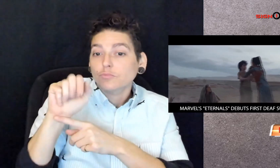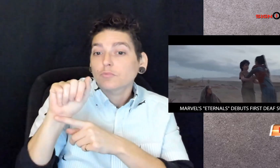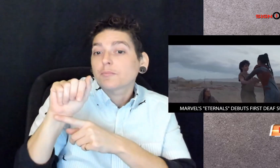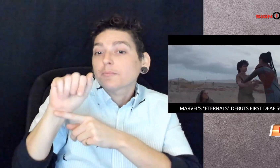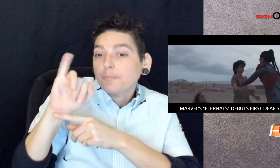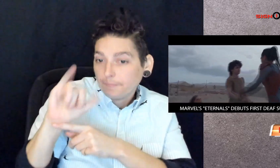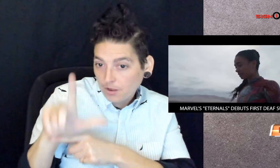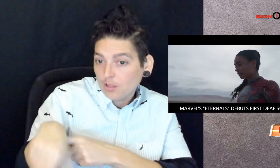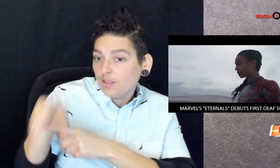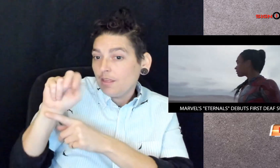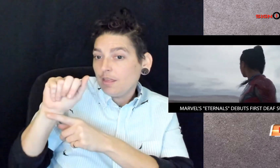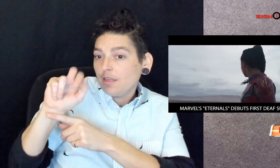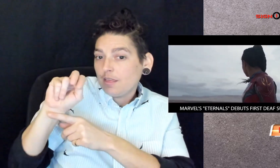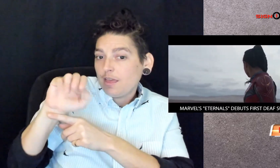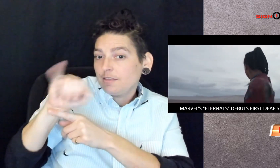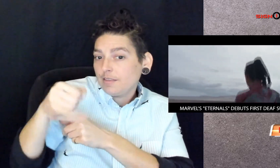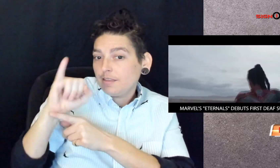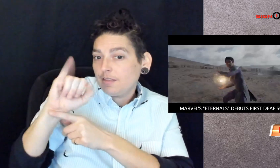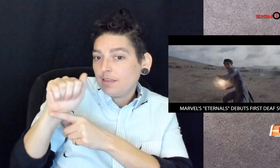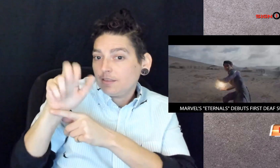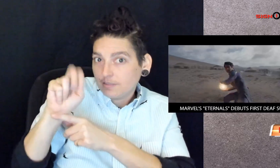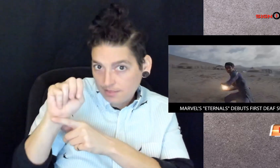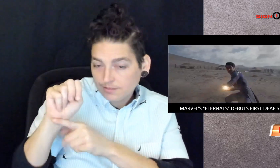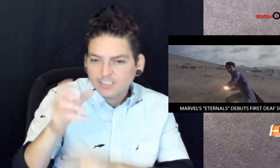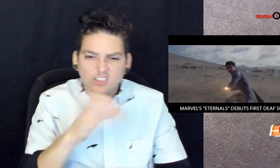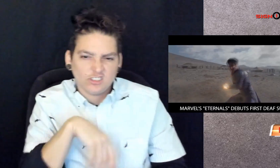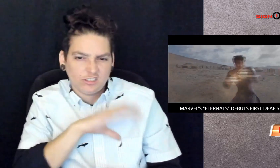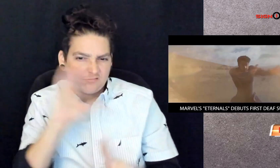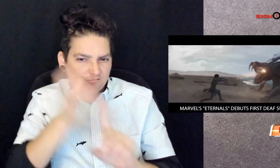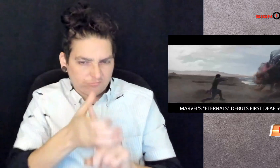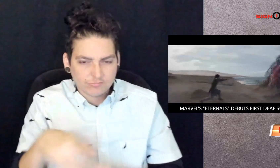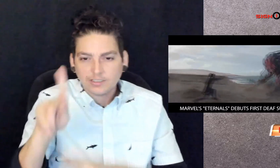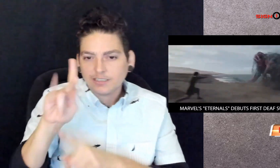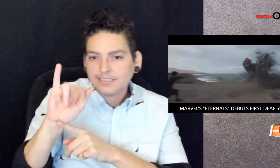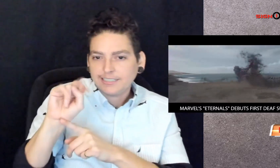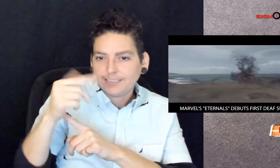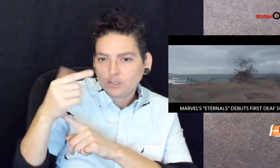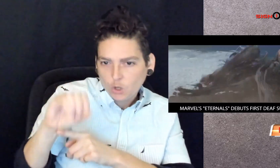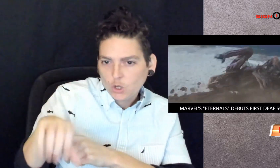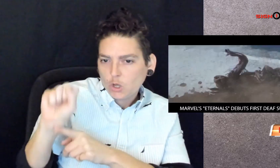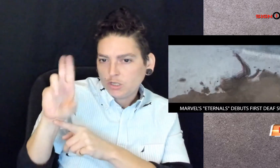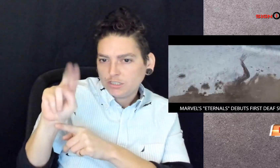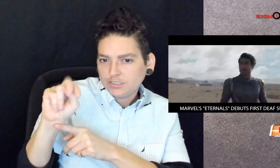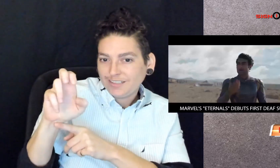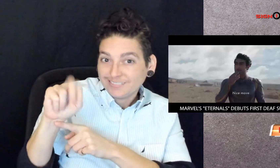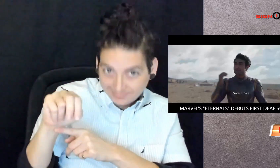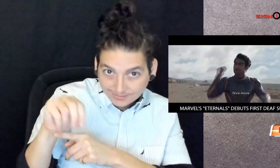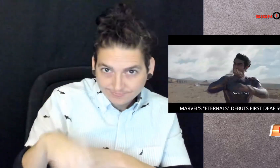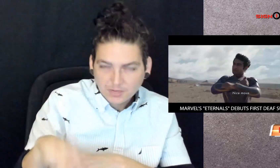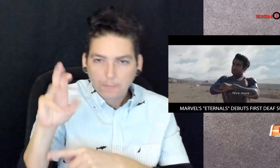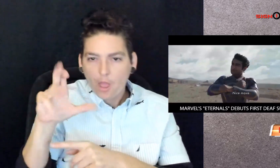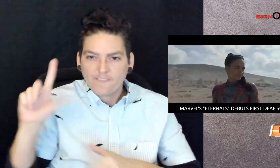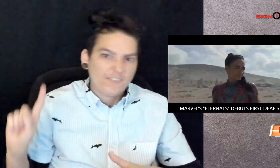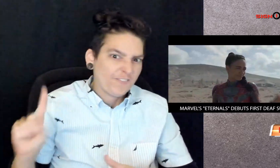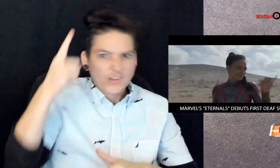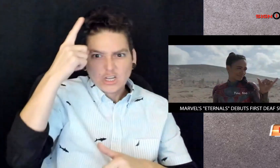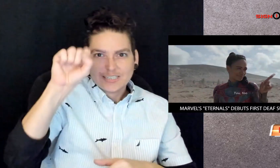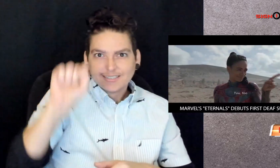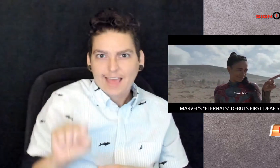Marvel's first South Asian